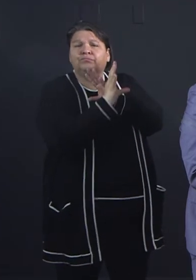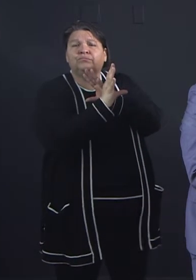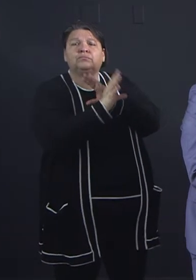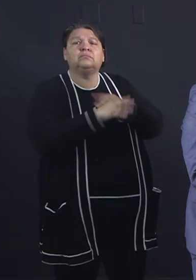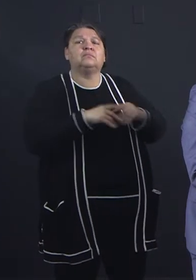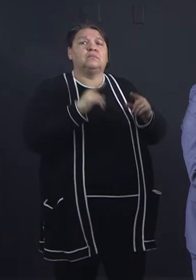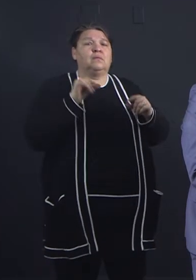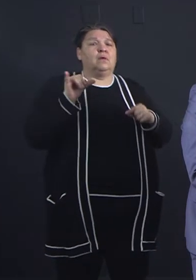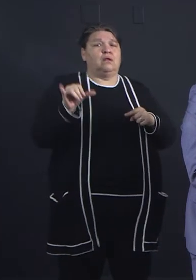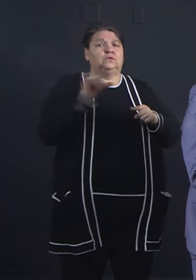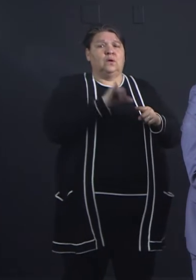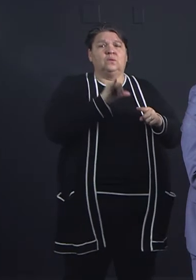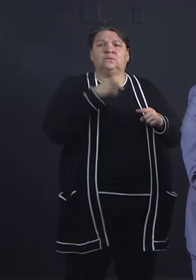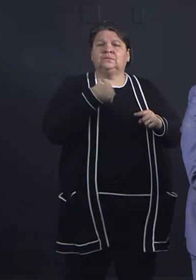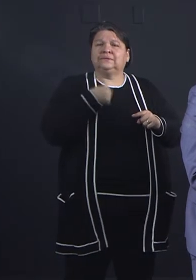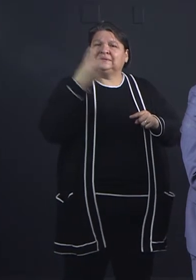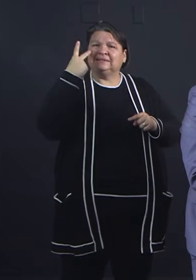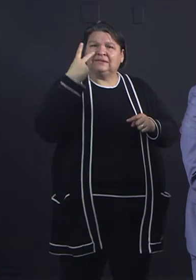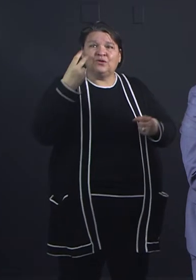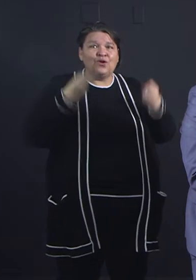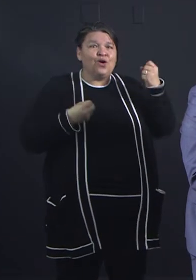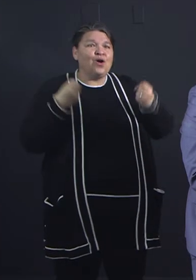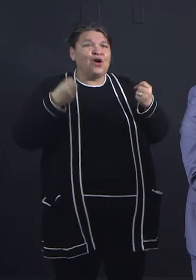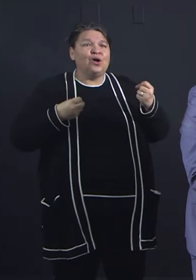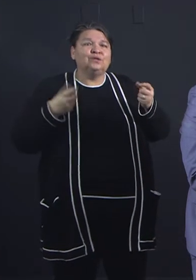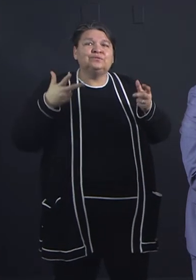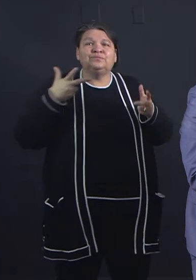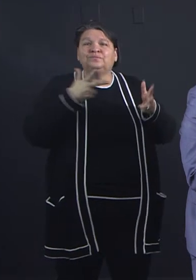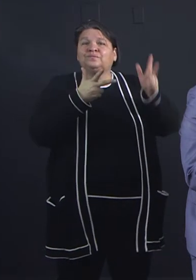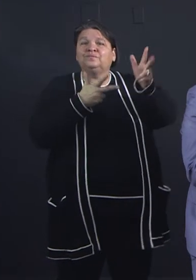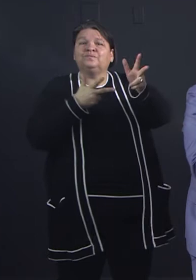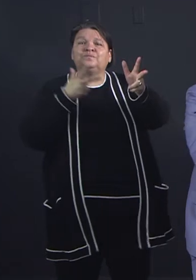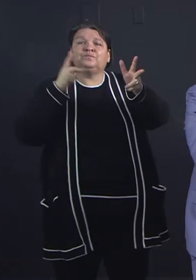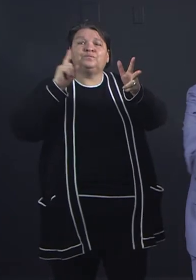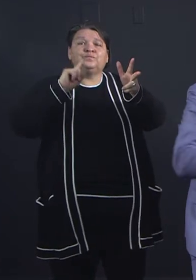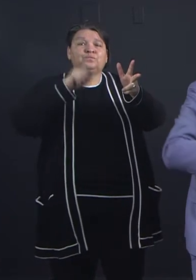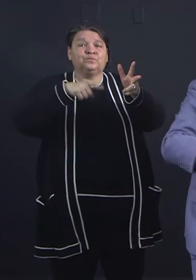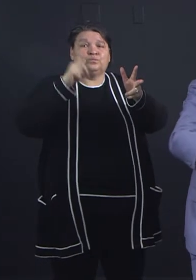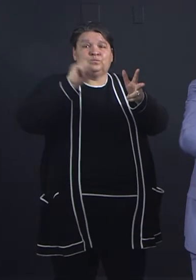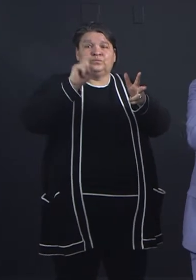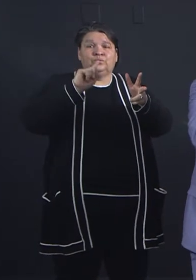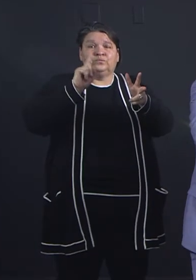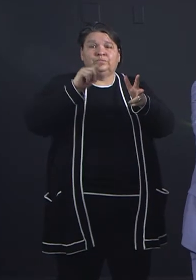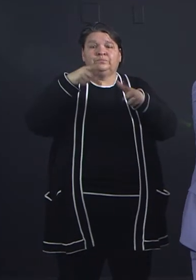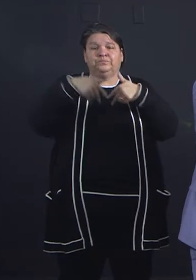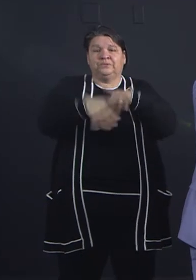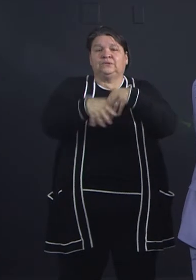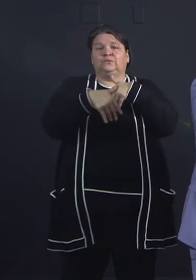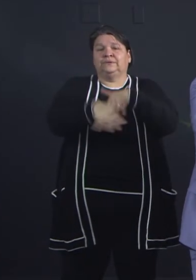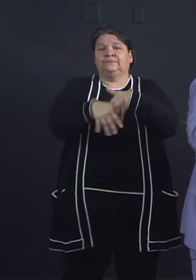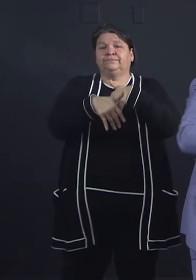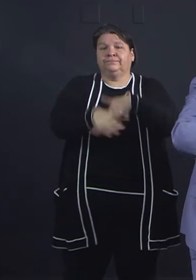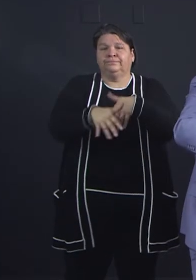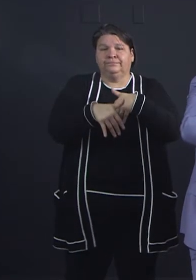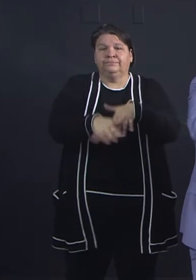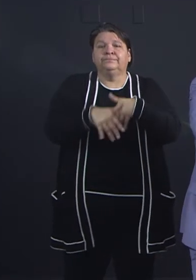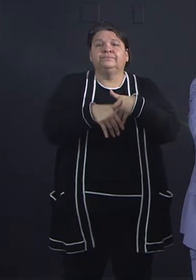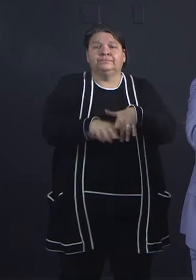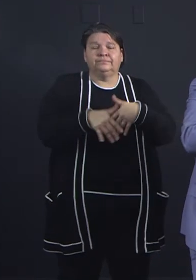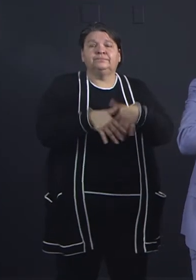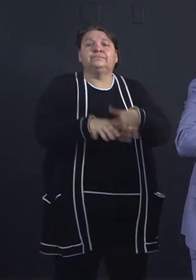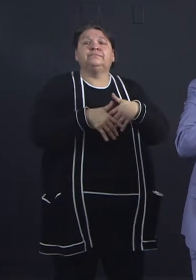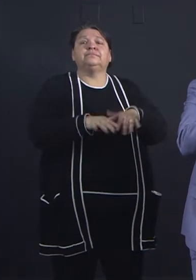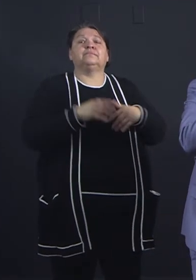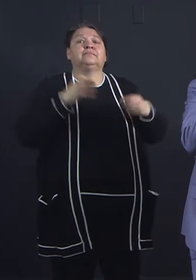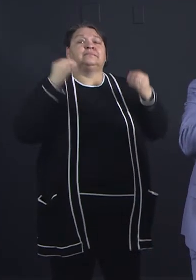car parades through the neighborhoods where the principal or the lead teachers will organize a parade and the teachers will drive through